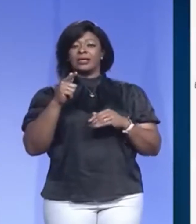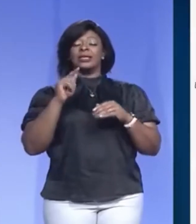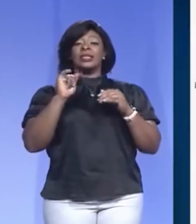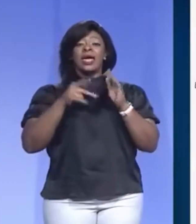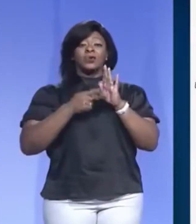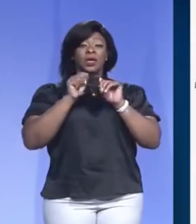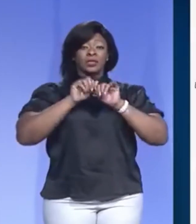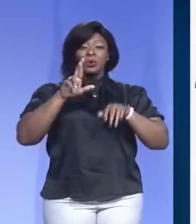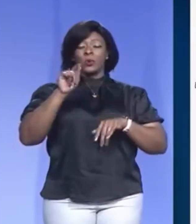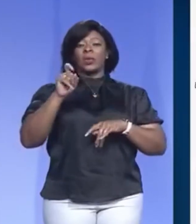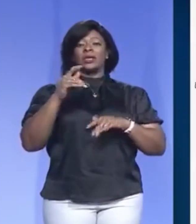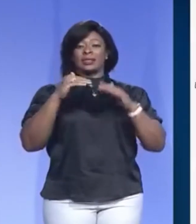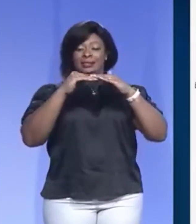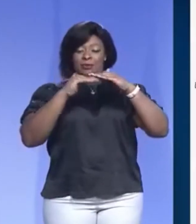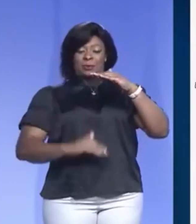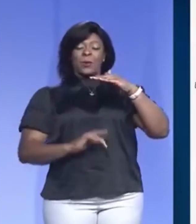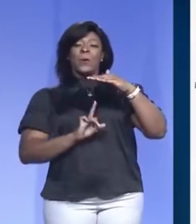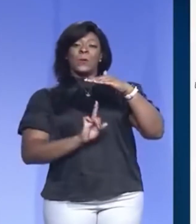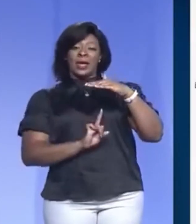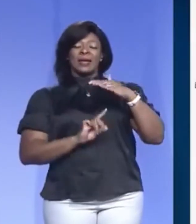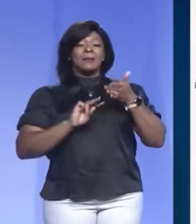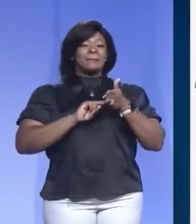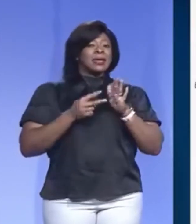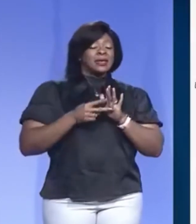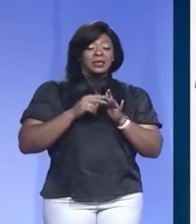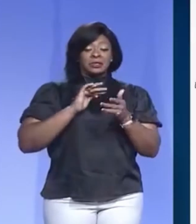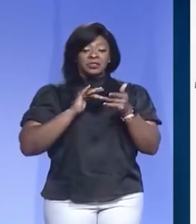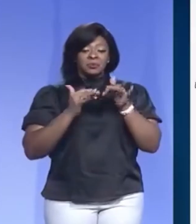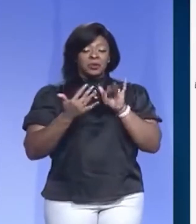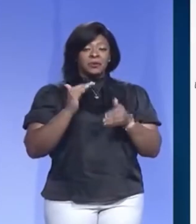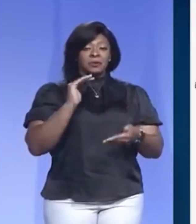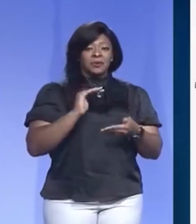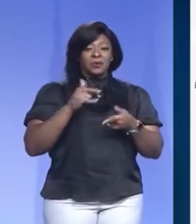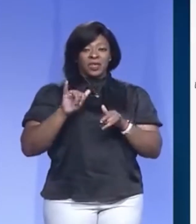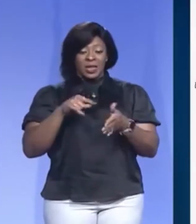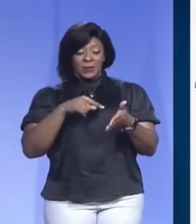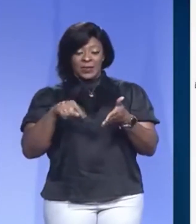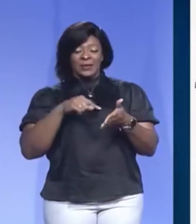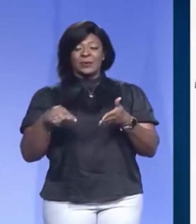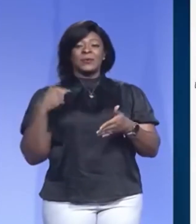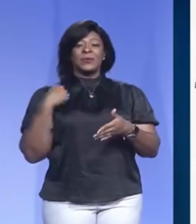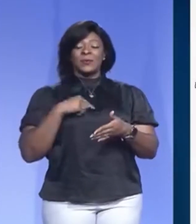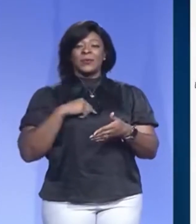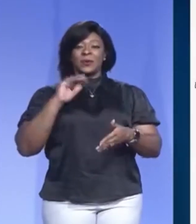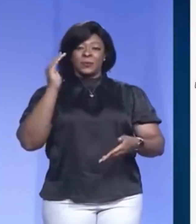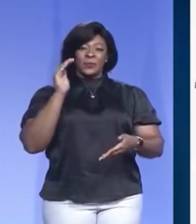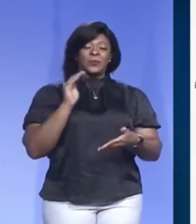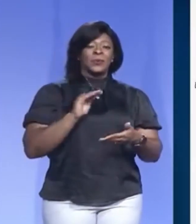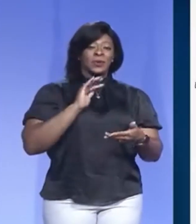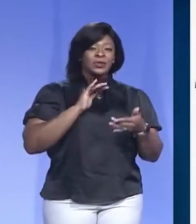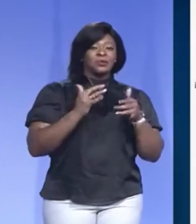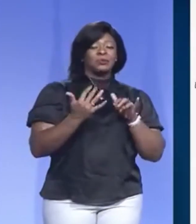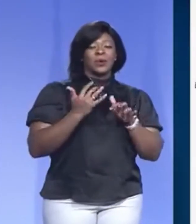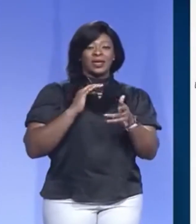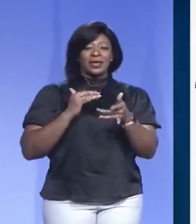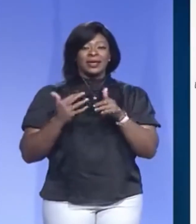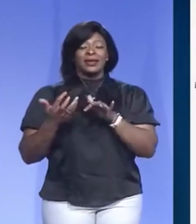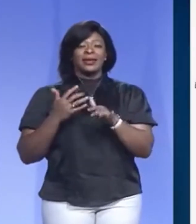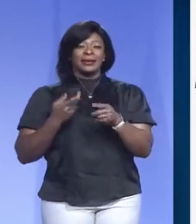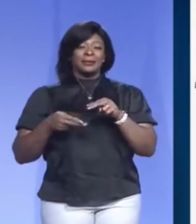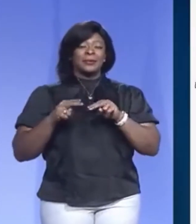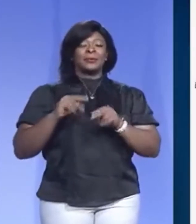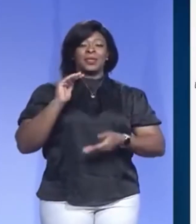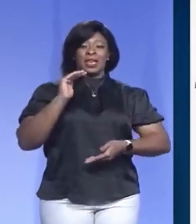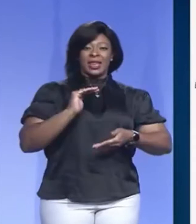reproductive rate below one meaning that during those weeks we were actually shrinking the number of cases we